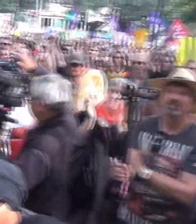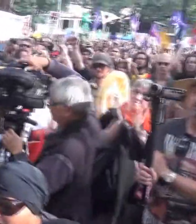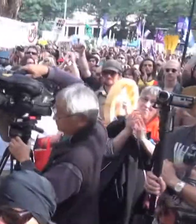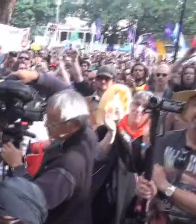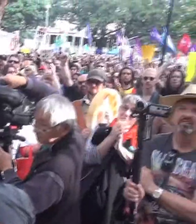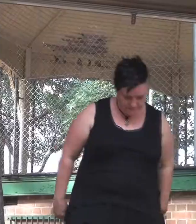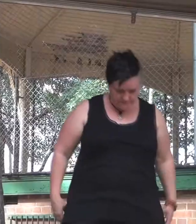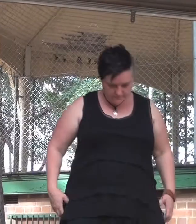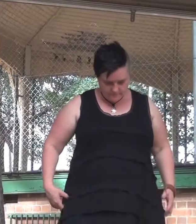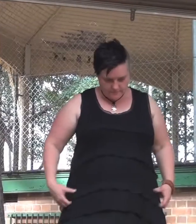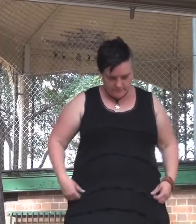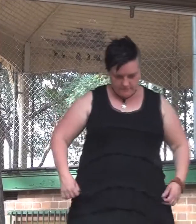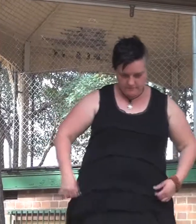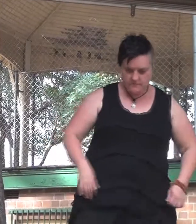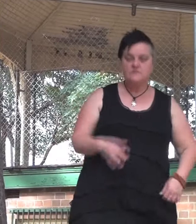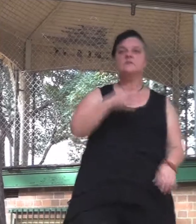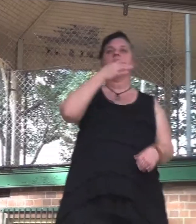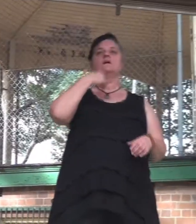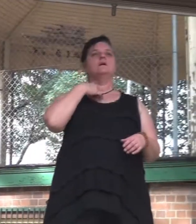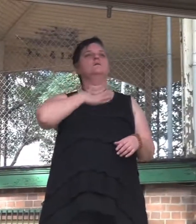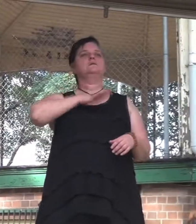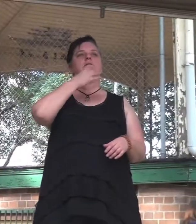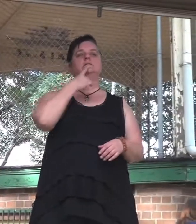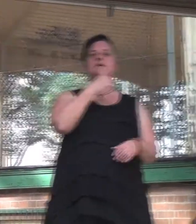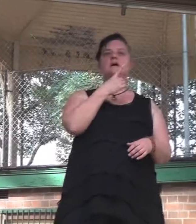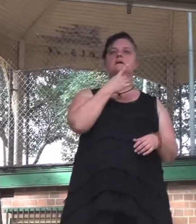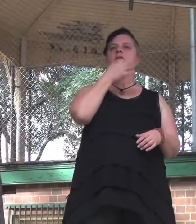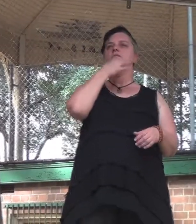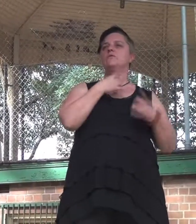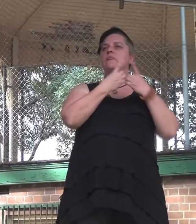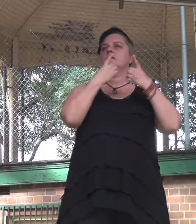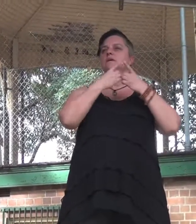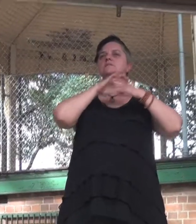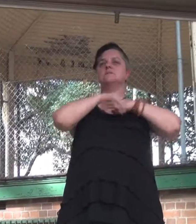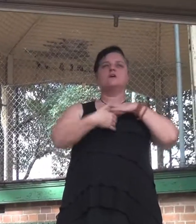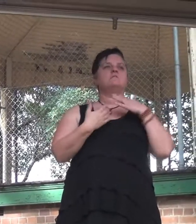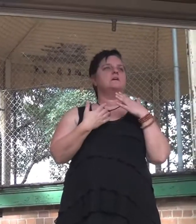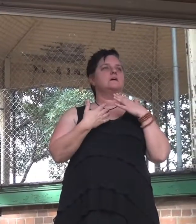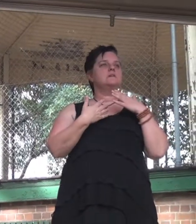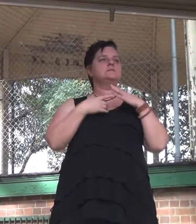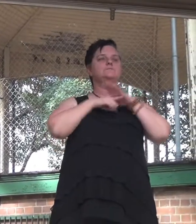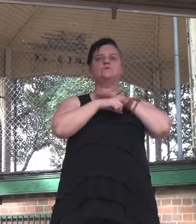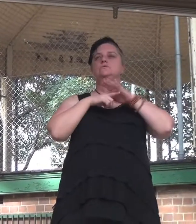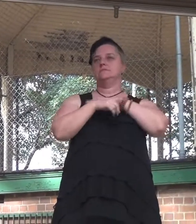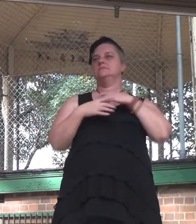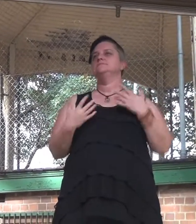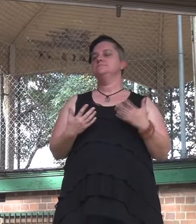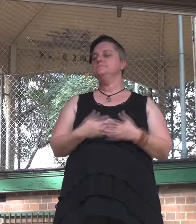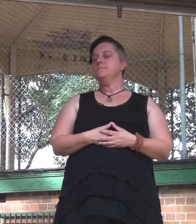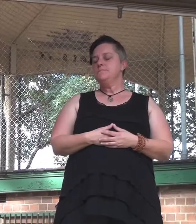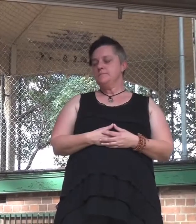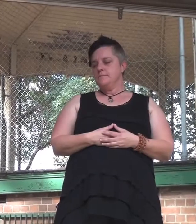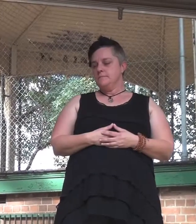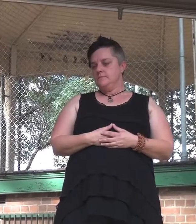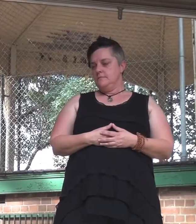I wanted to say a few brief things about immigration detention because we've heard a lot about the disgrace of what's been happening the last years over this issue and I couldn't